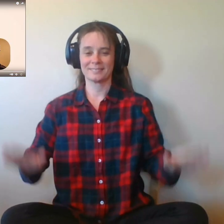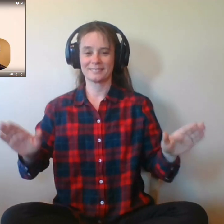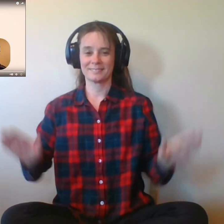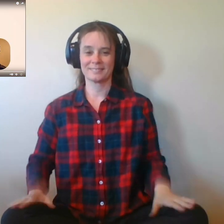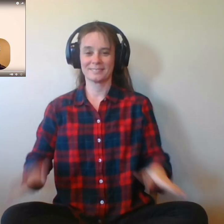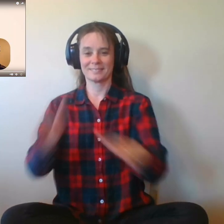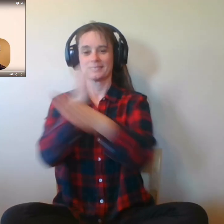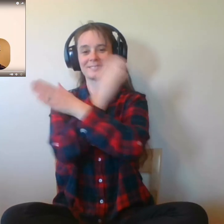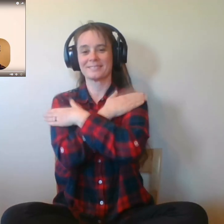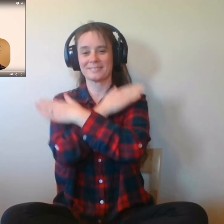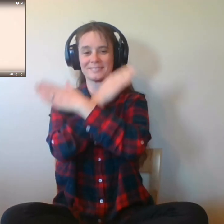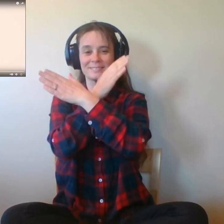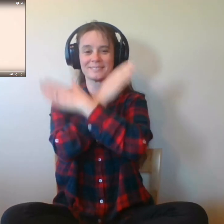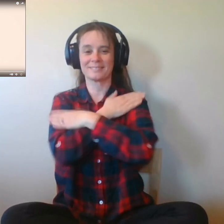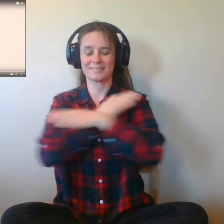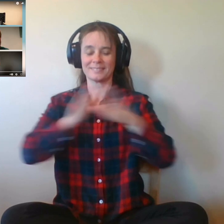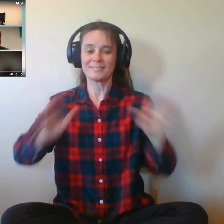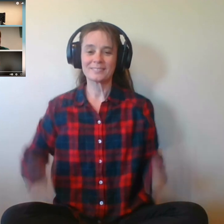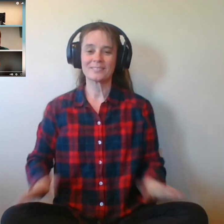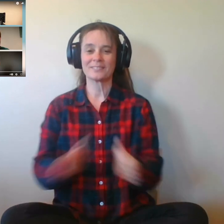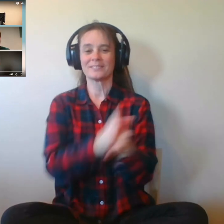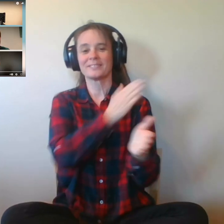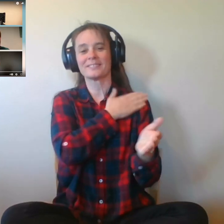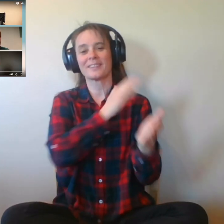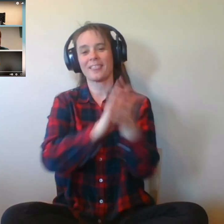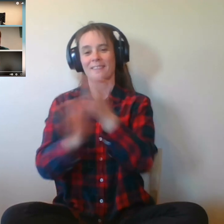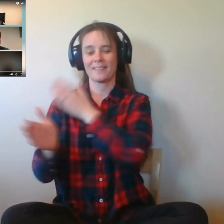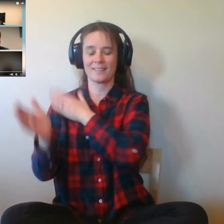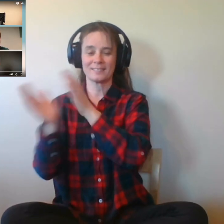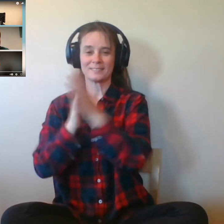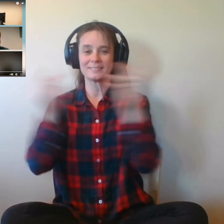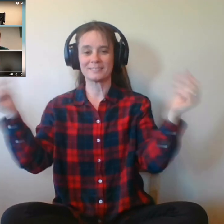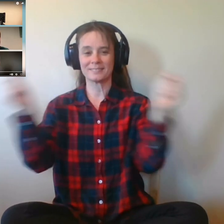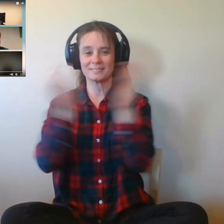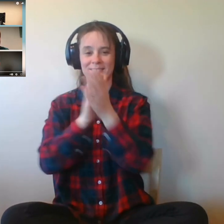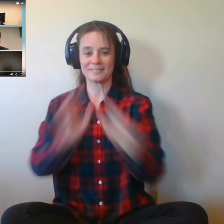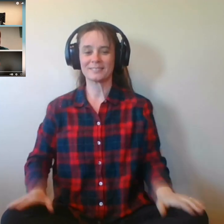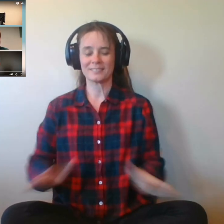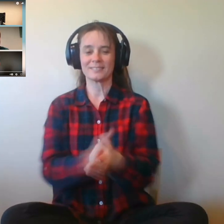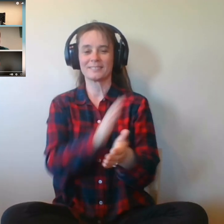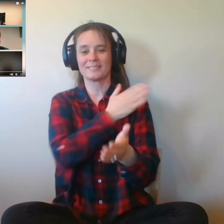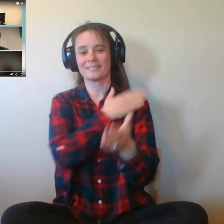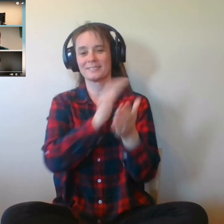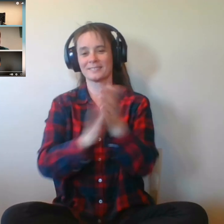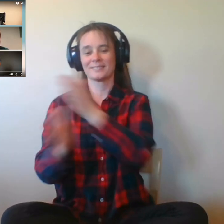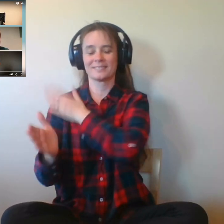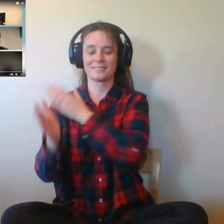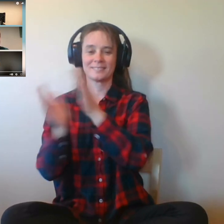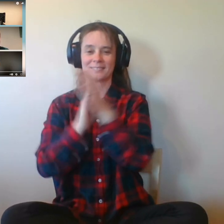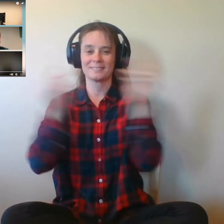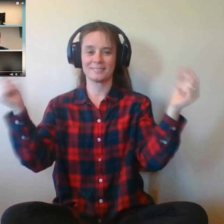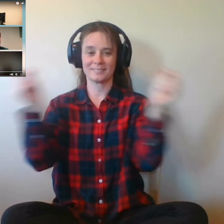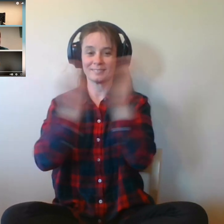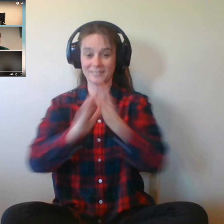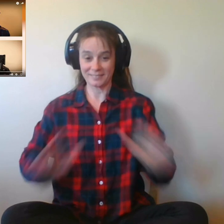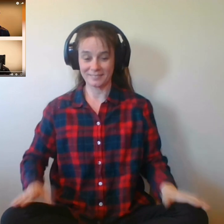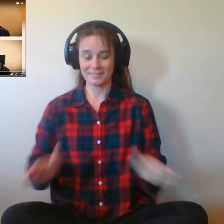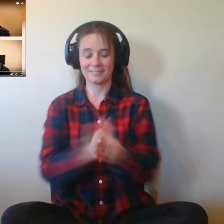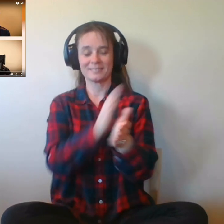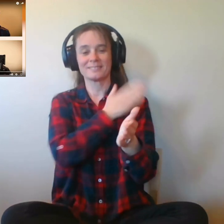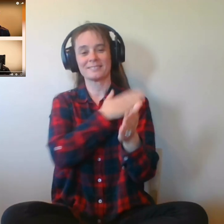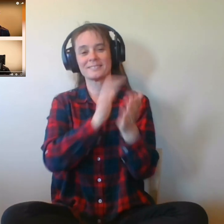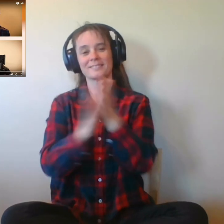a blow, My bully boys blow. Soon may the well and land come, To bring us sugar and tea and rum.